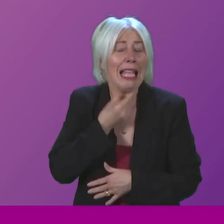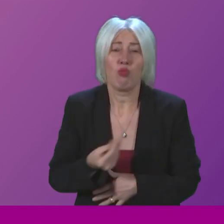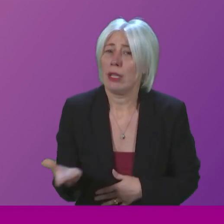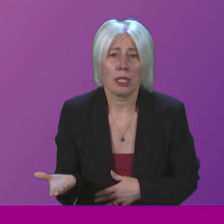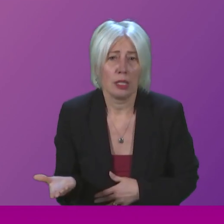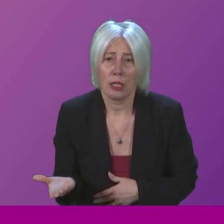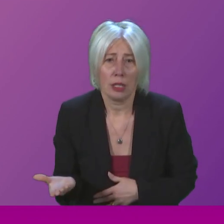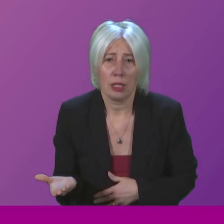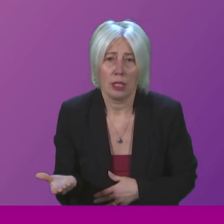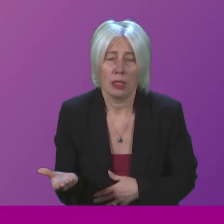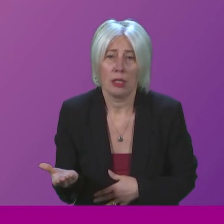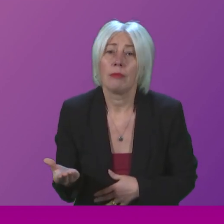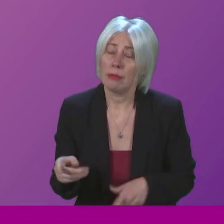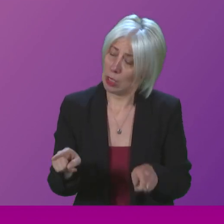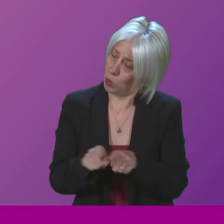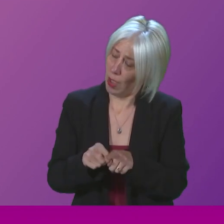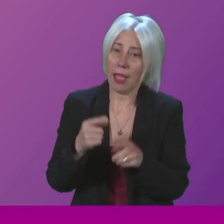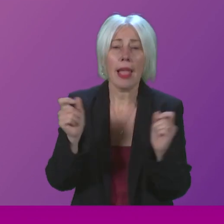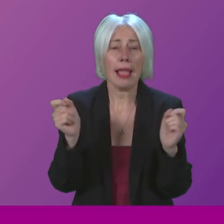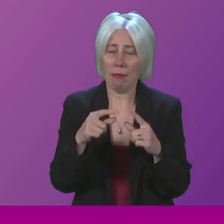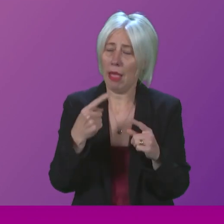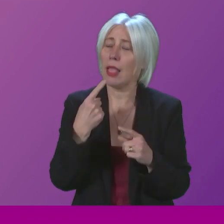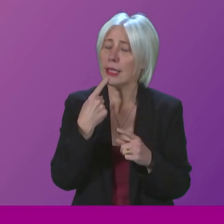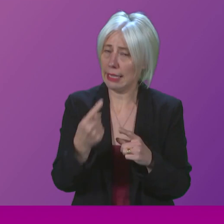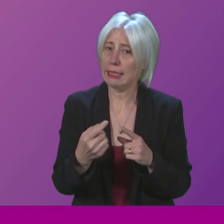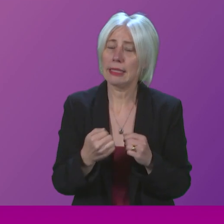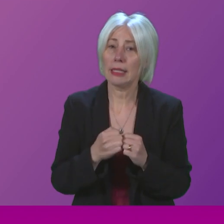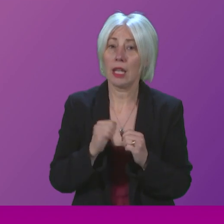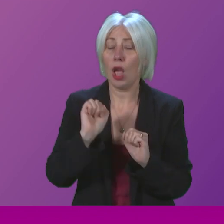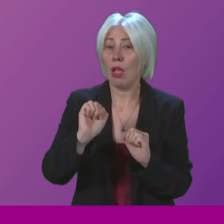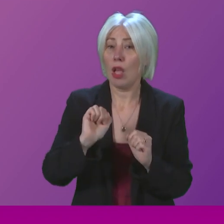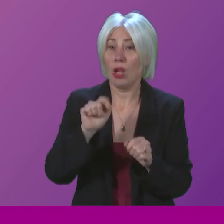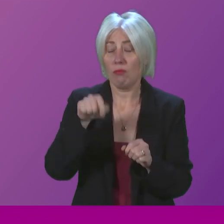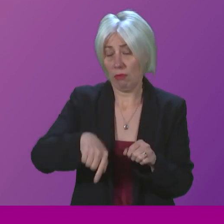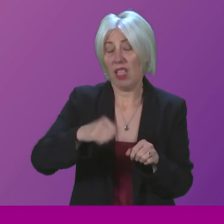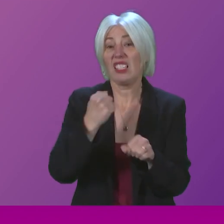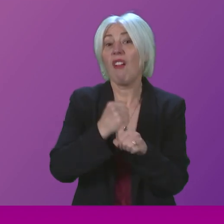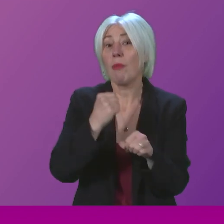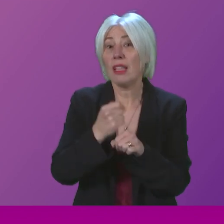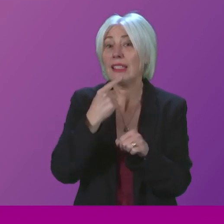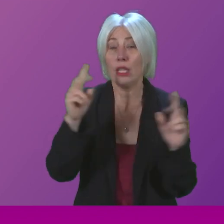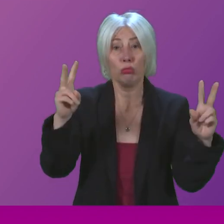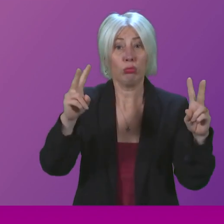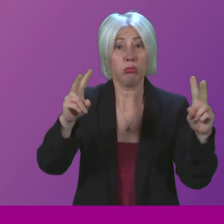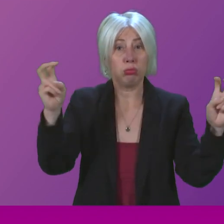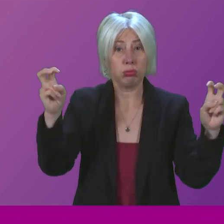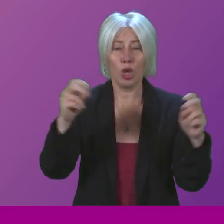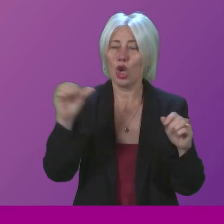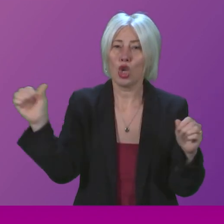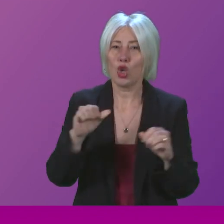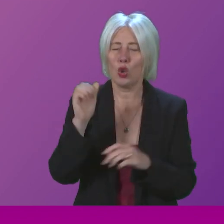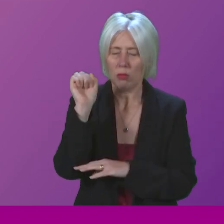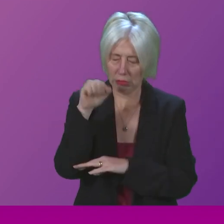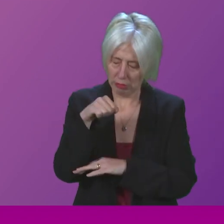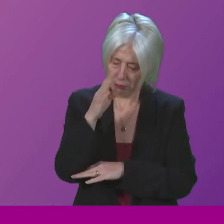First Minister, the email also says, from this gentleman, that your government should, and I quote him, hang your heads